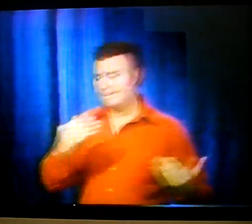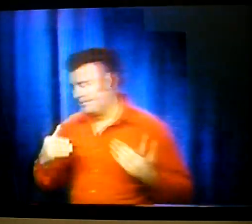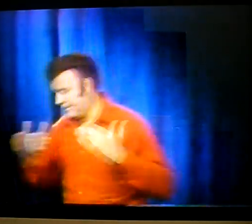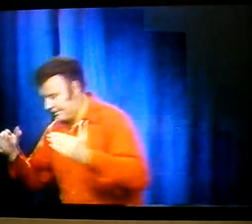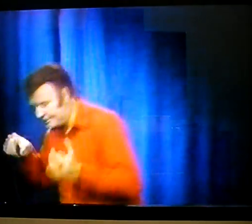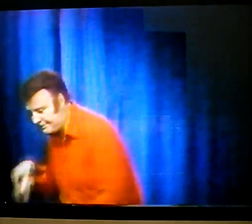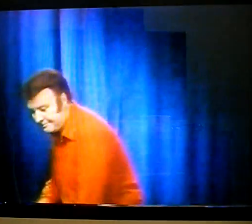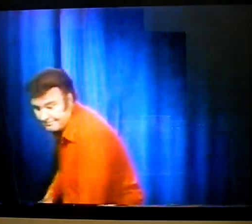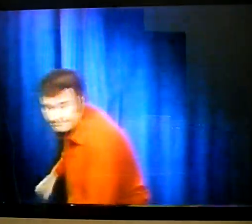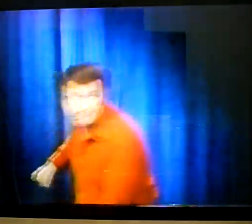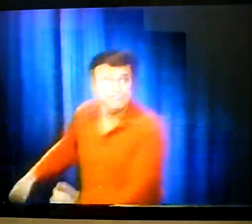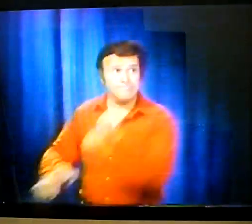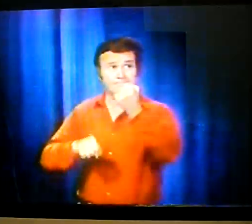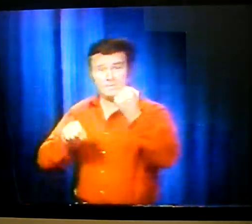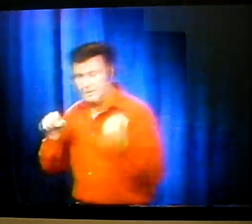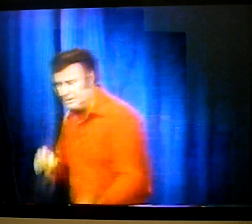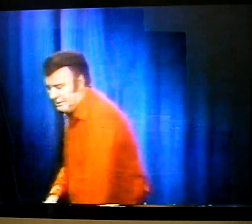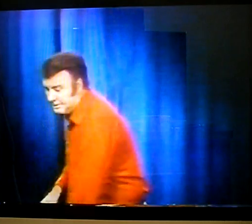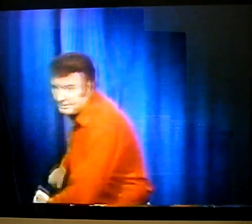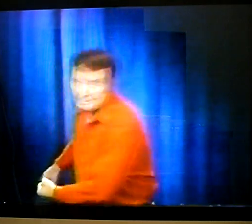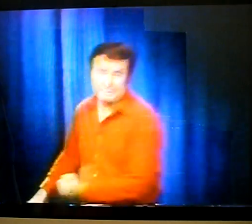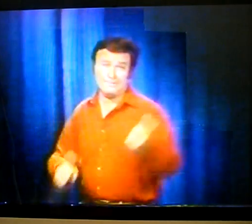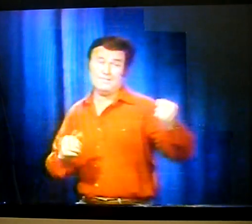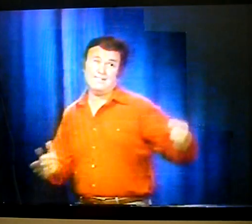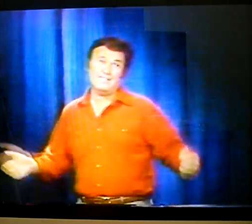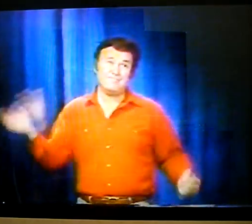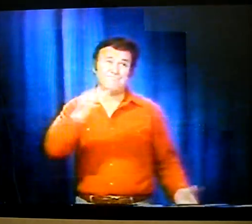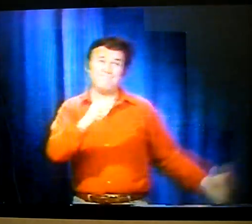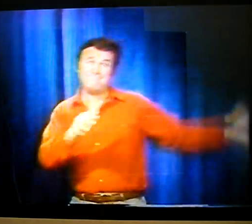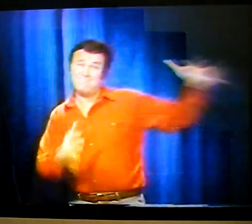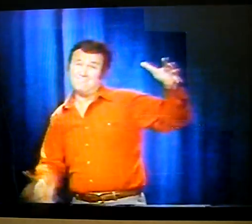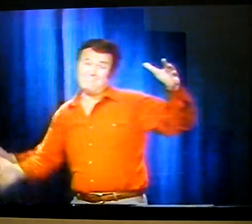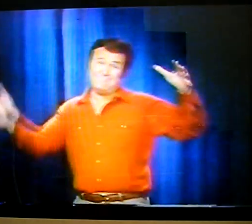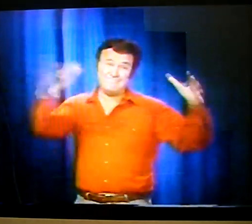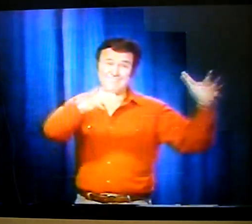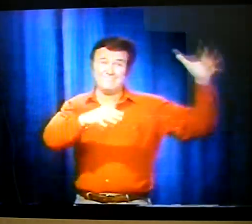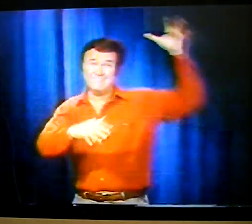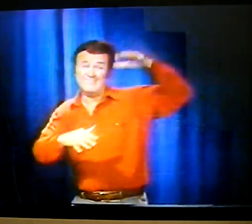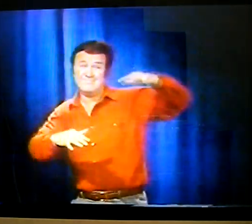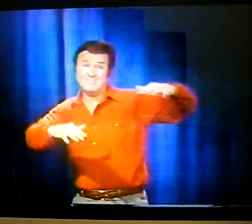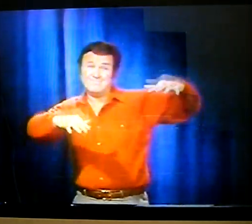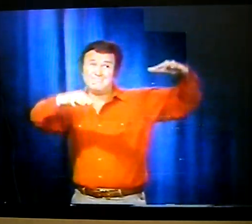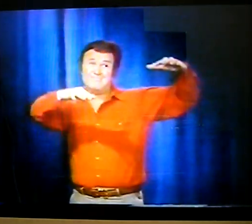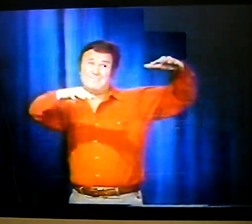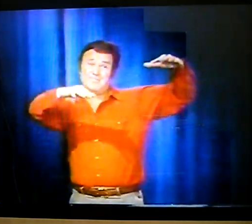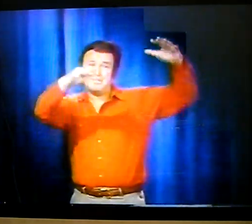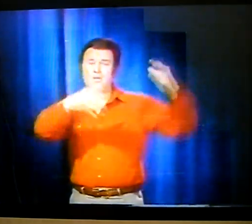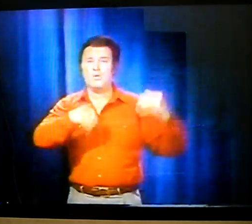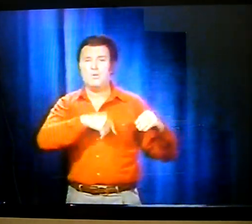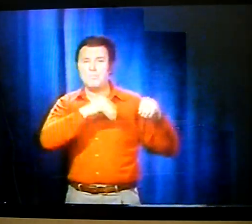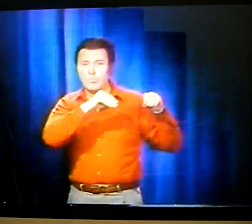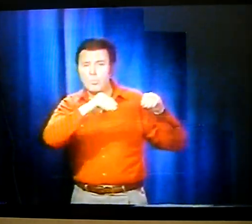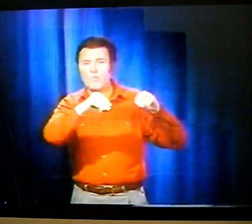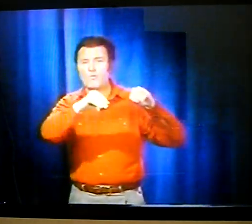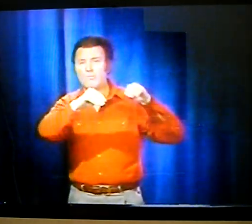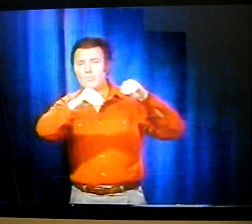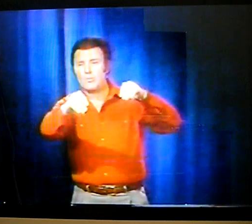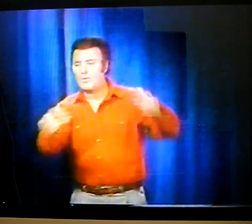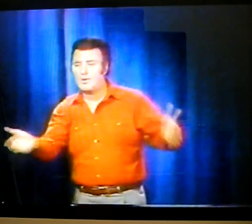I turned around, I grabbed my fork, and I continued to shovel. And mounds and mounds of hay grew, and they rose and rose.